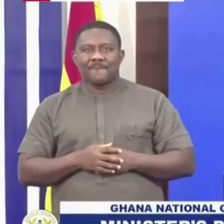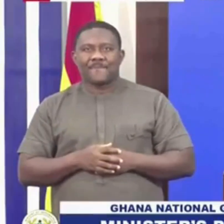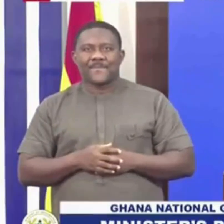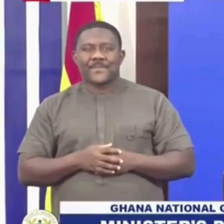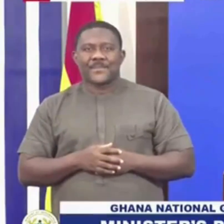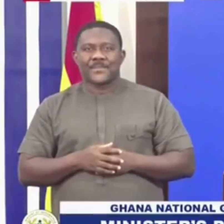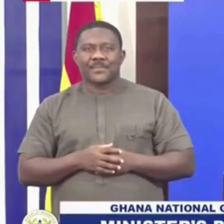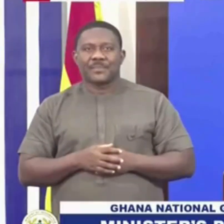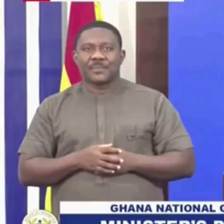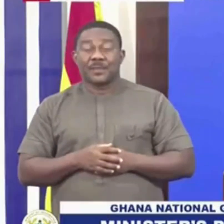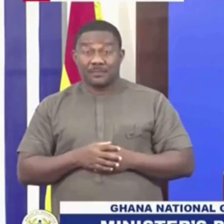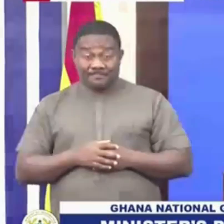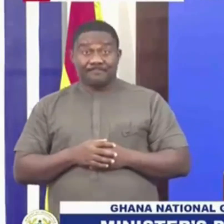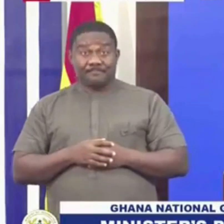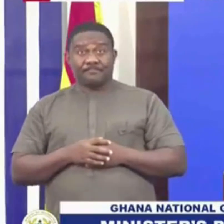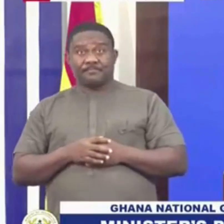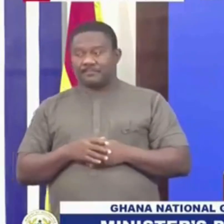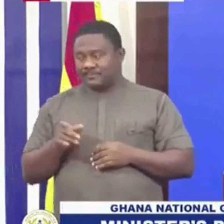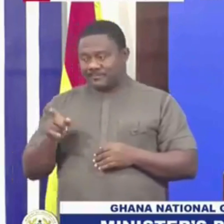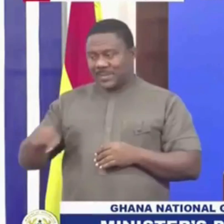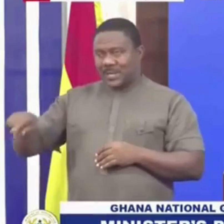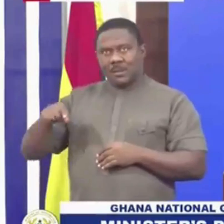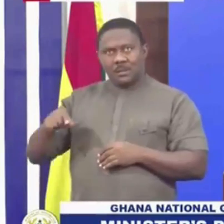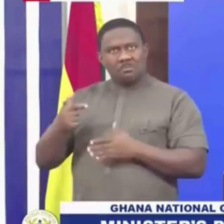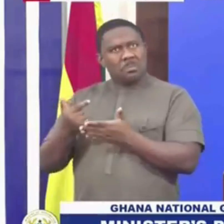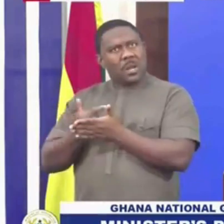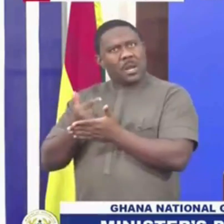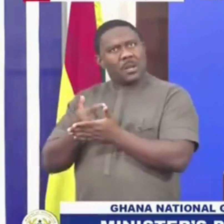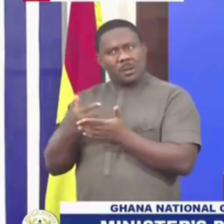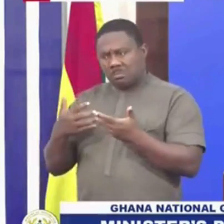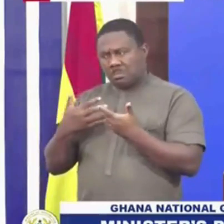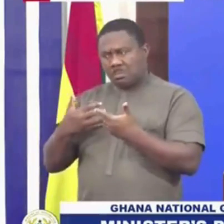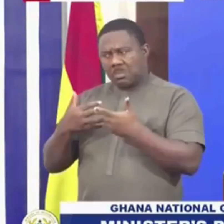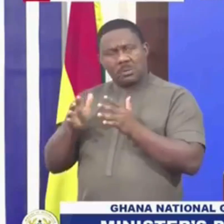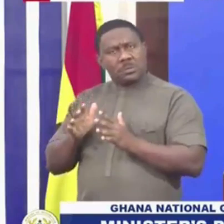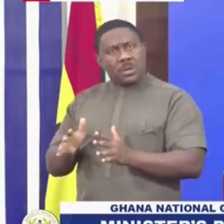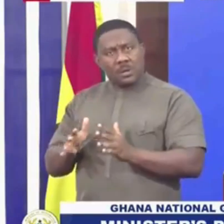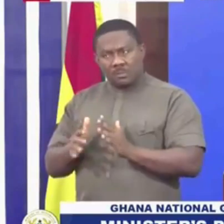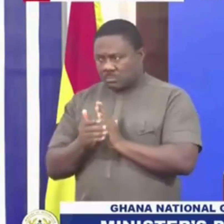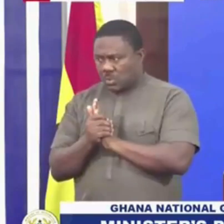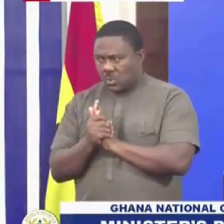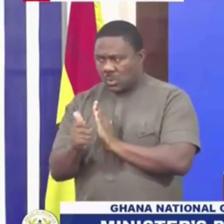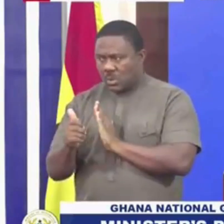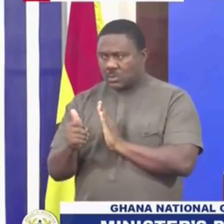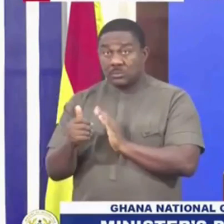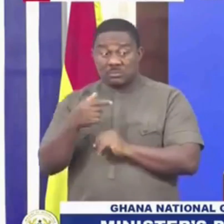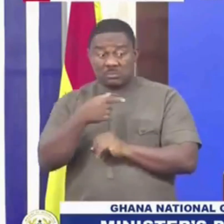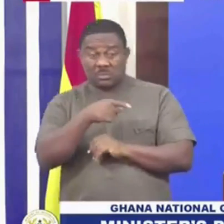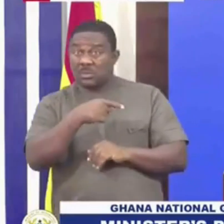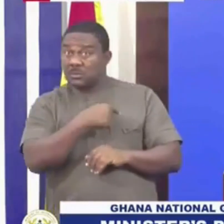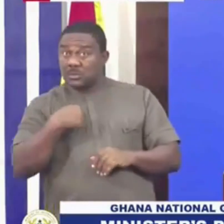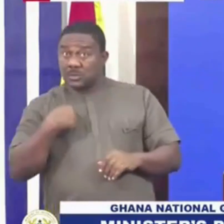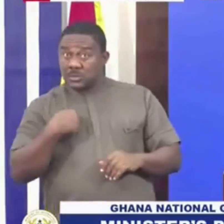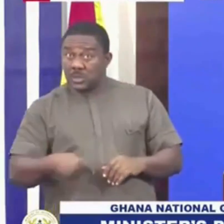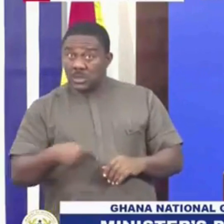using indigenous Ghanian engineers and technicians who took over from the Chinese in